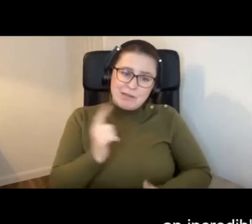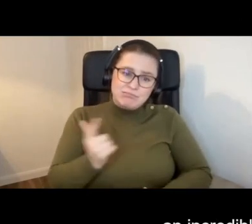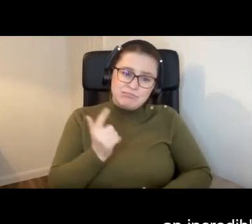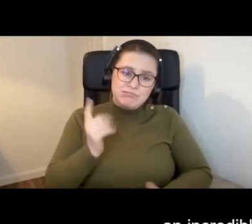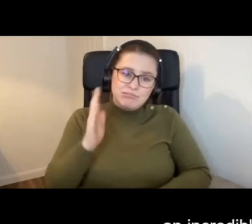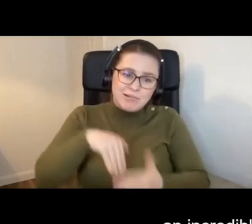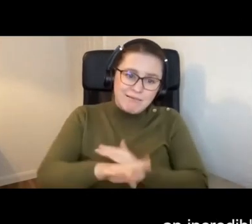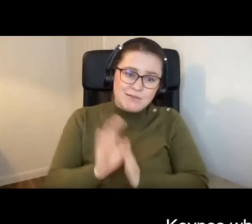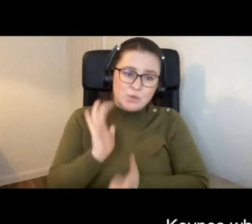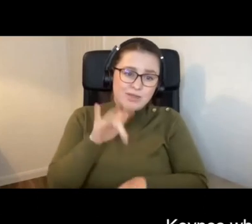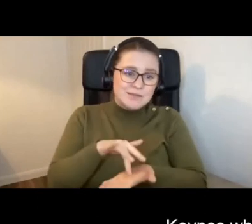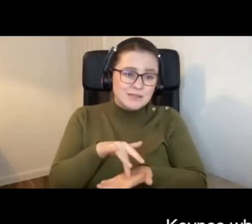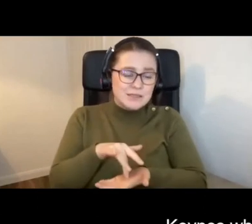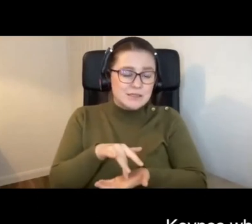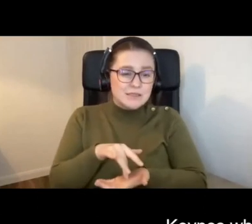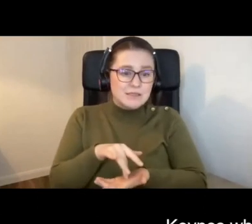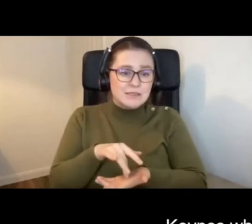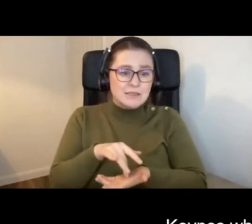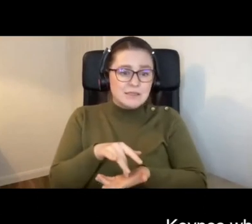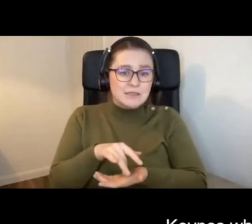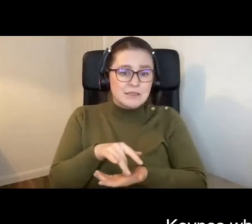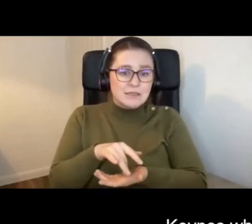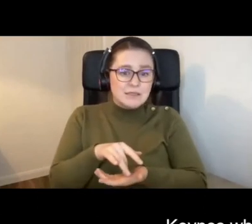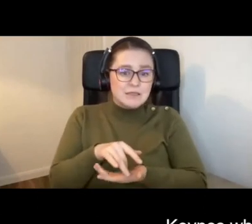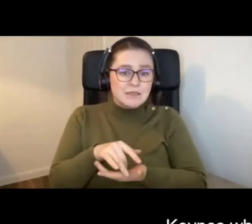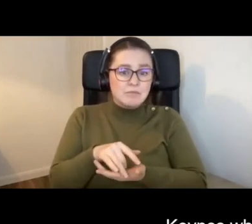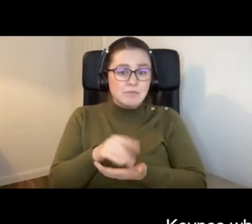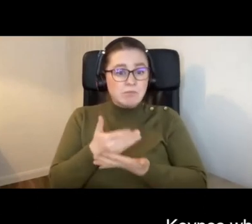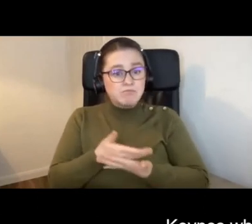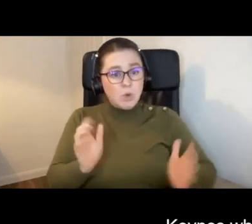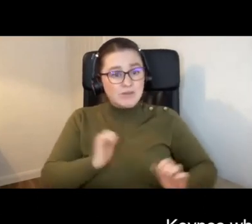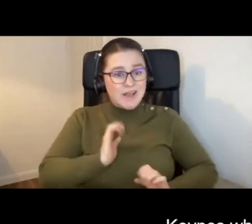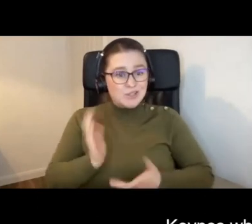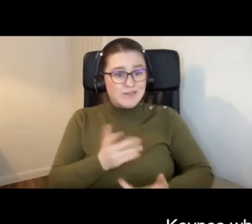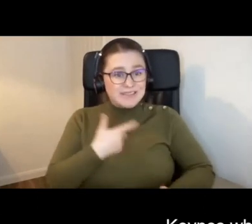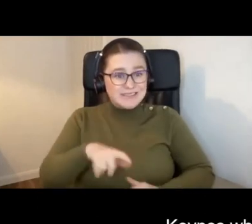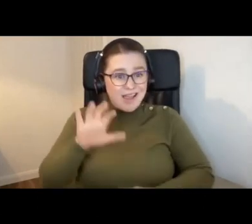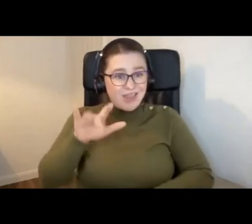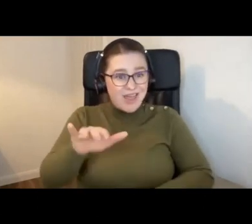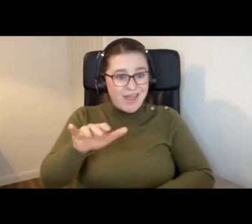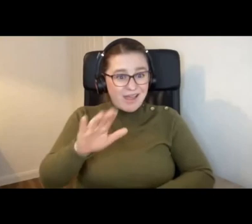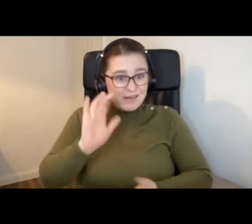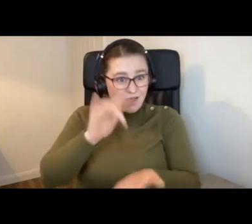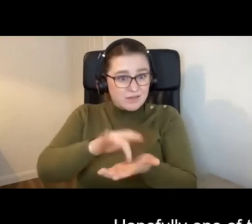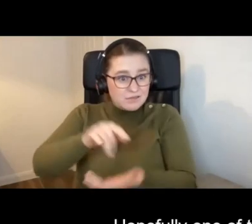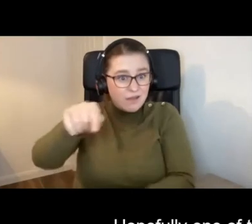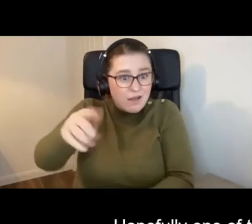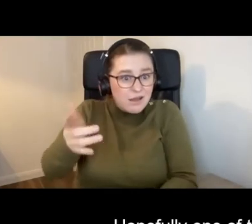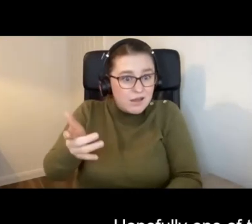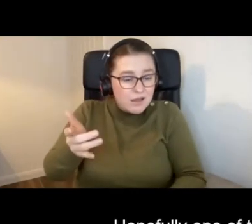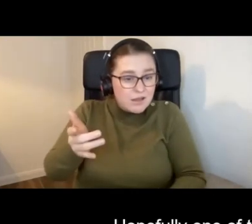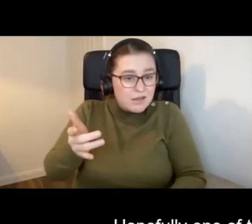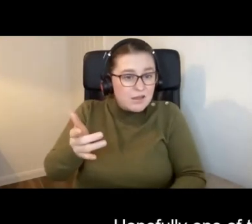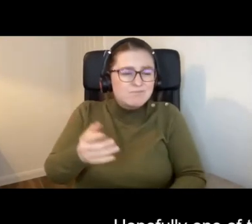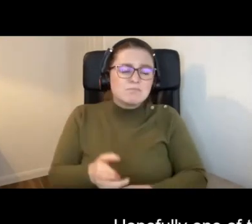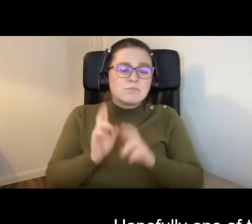get into the centre of Milton Keynes, where most of our services are still located. Hopefully, one